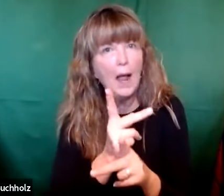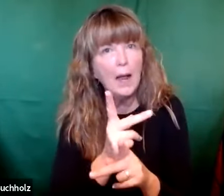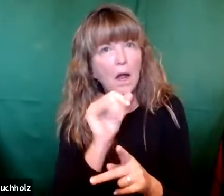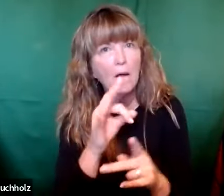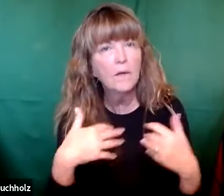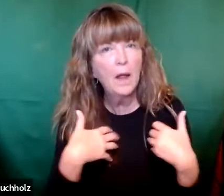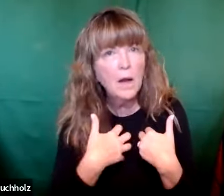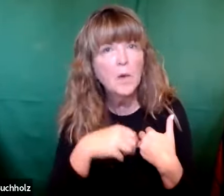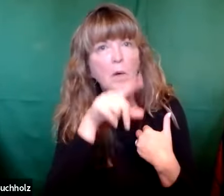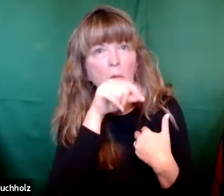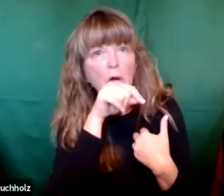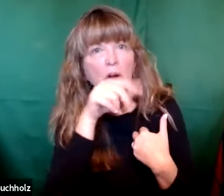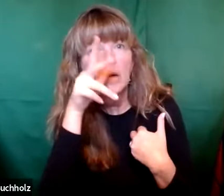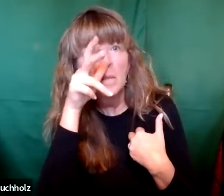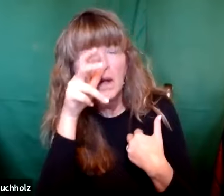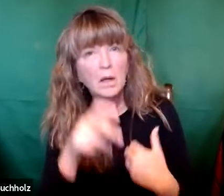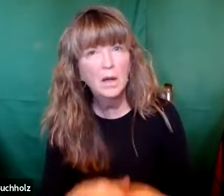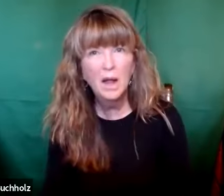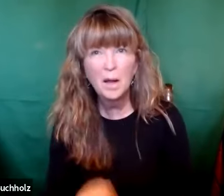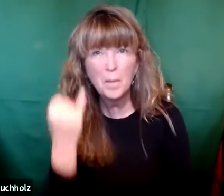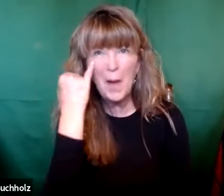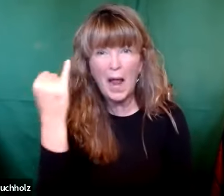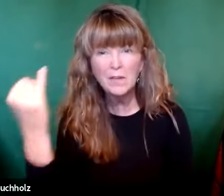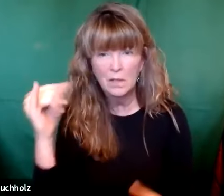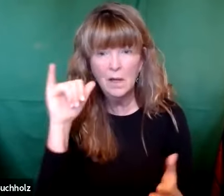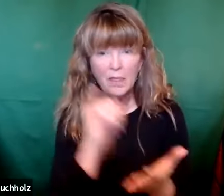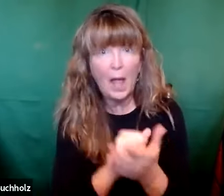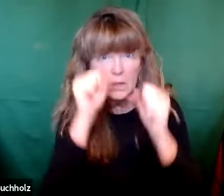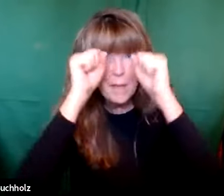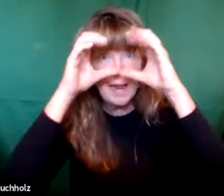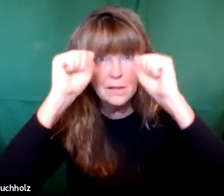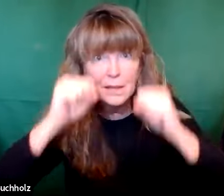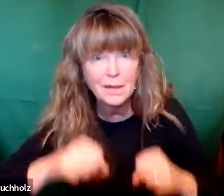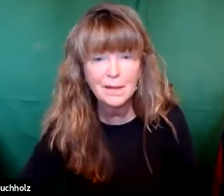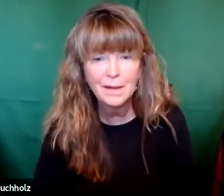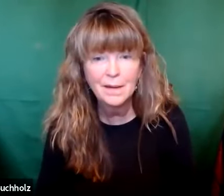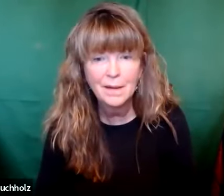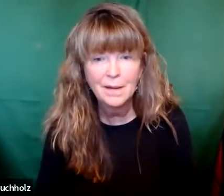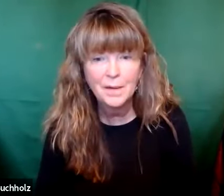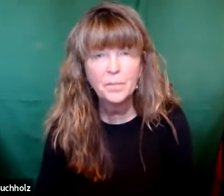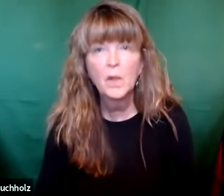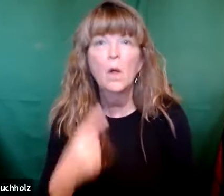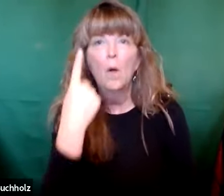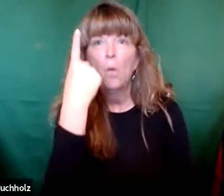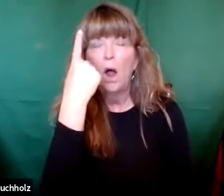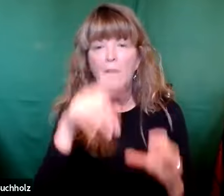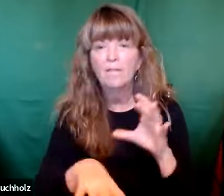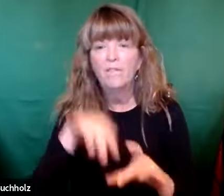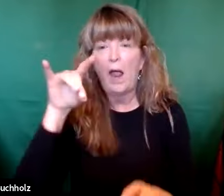new types of animals, birds, and insects. Can you imagine it? That is